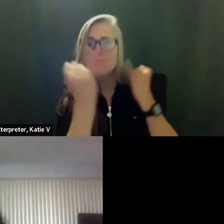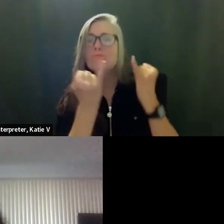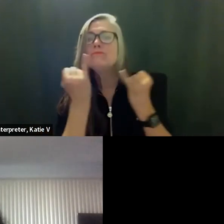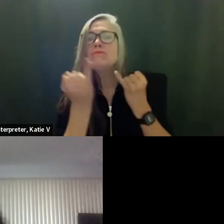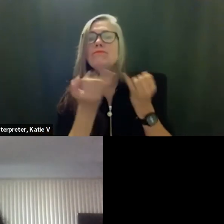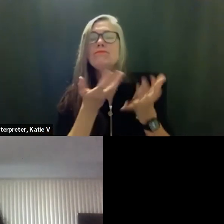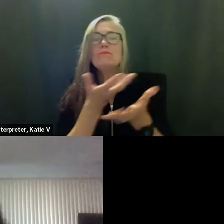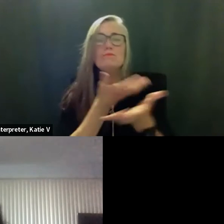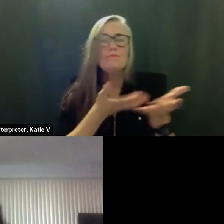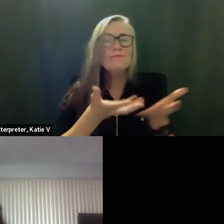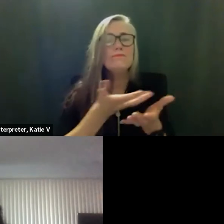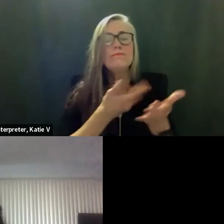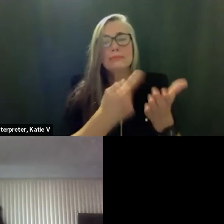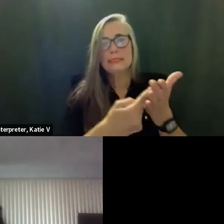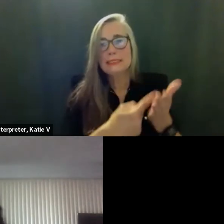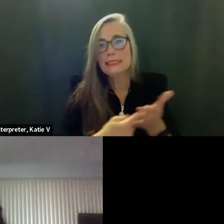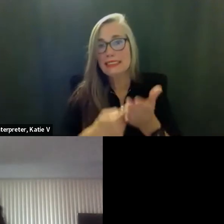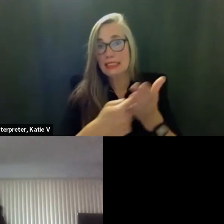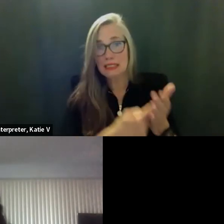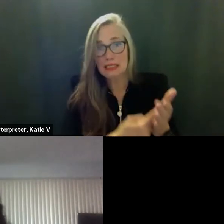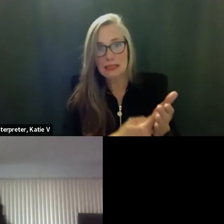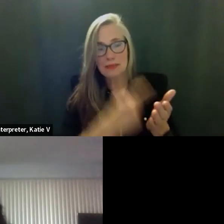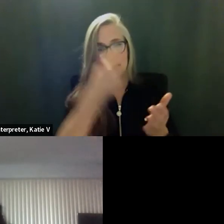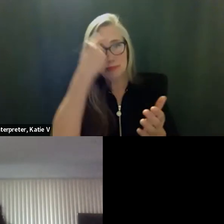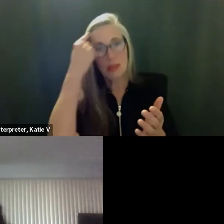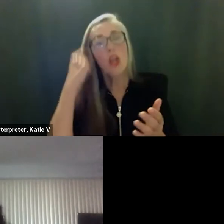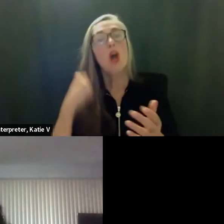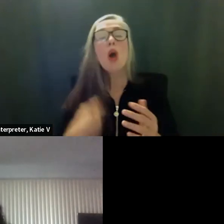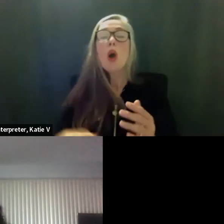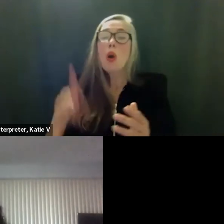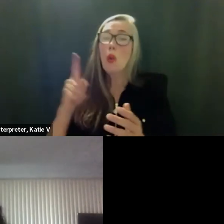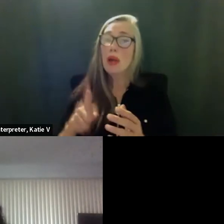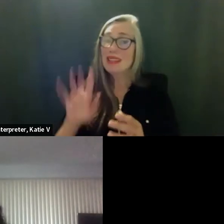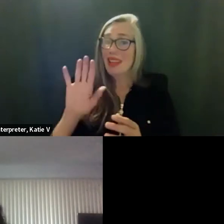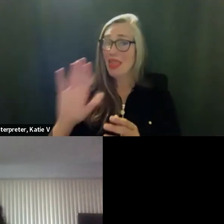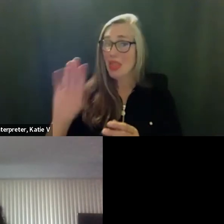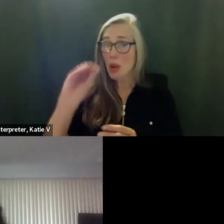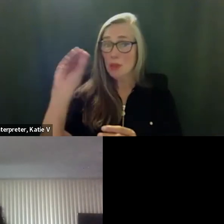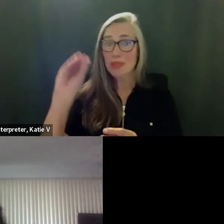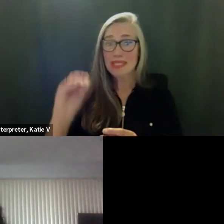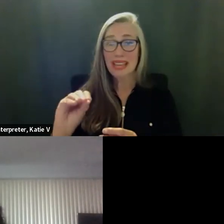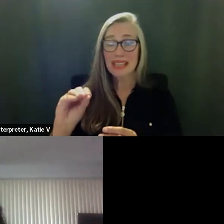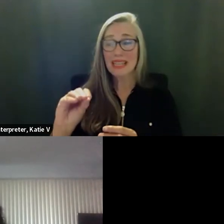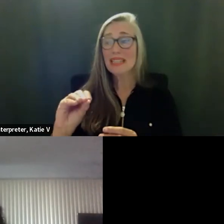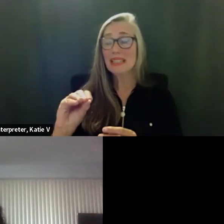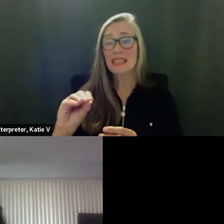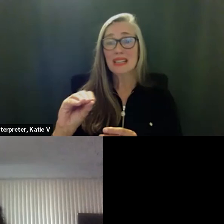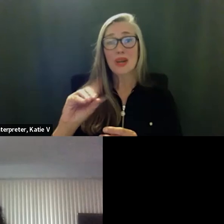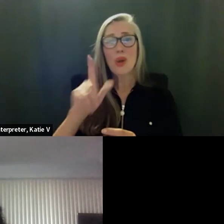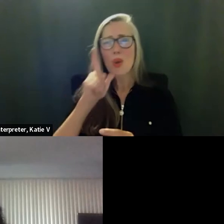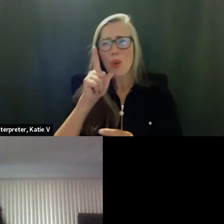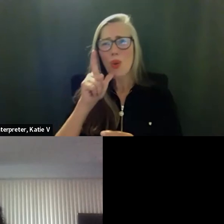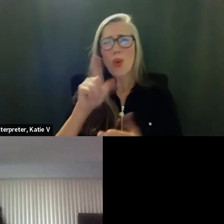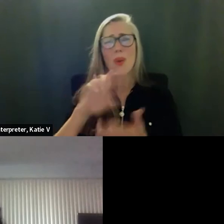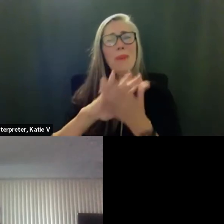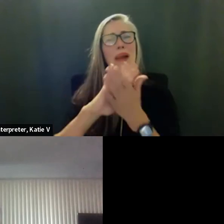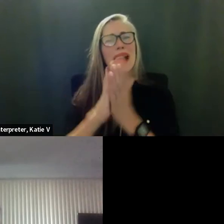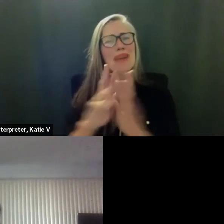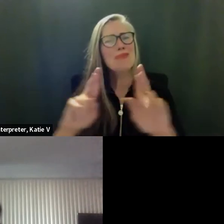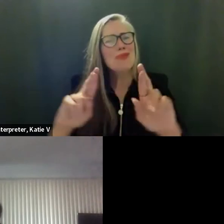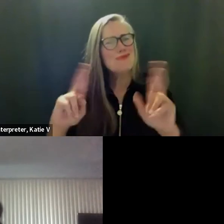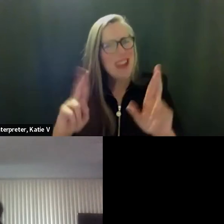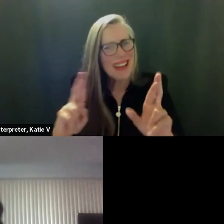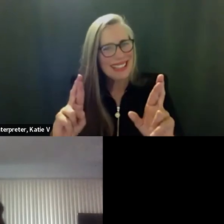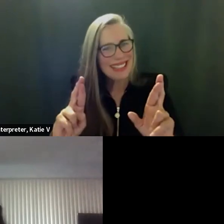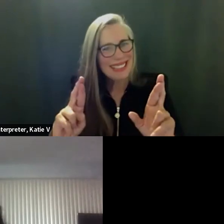addressing increasing the percentage of those kids meeting the college and career readiness readiness